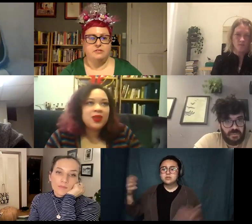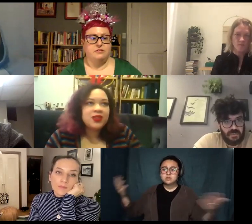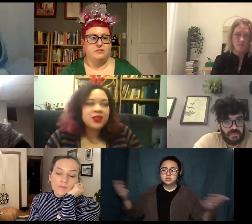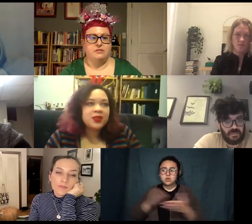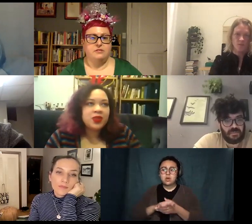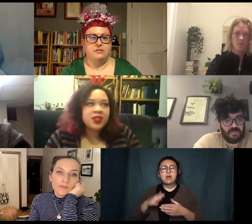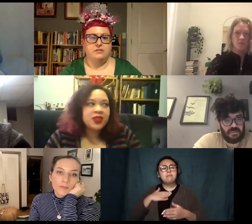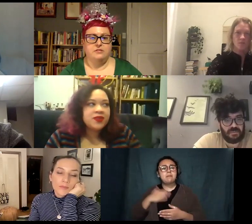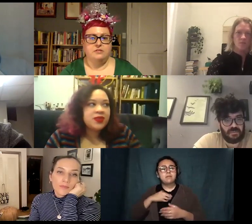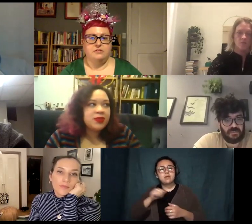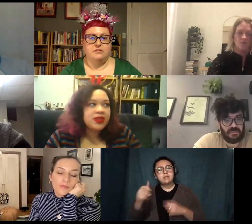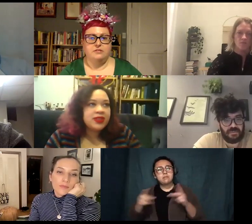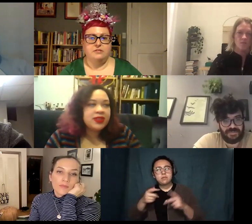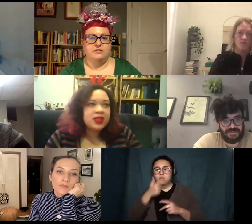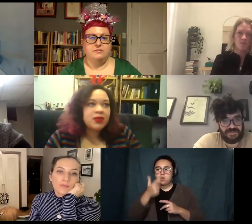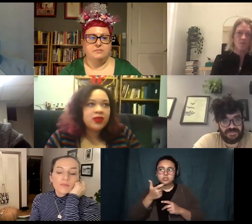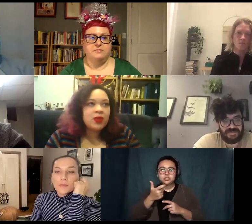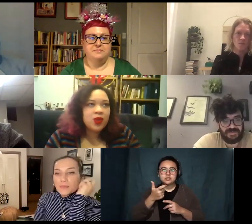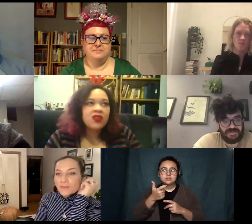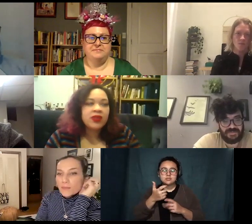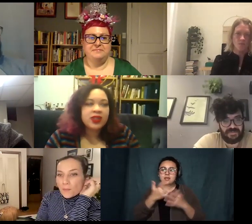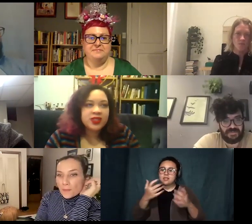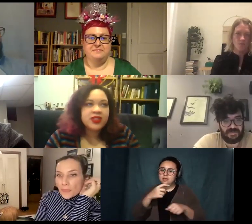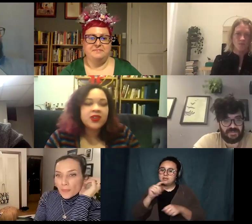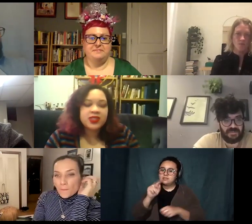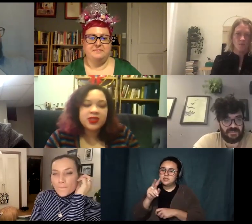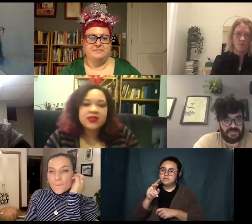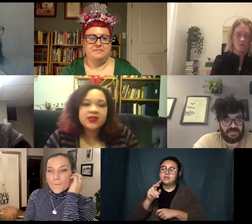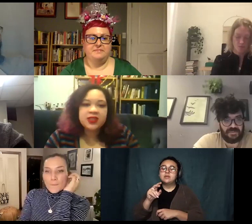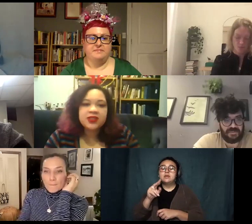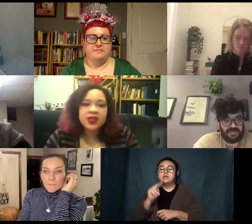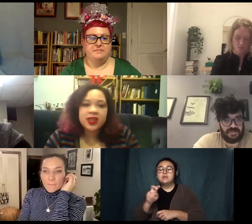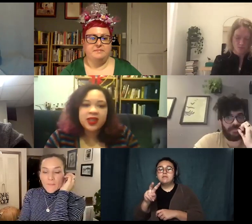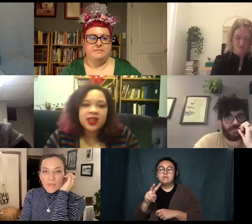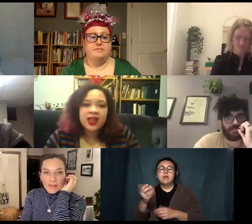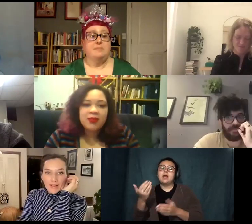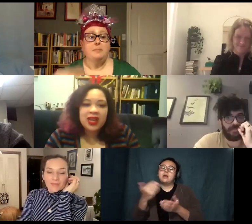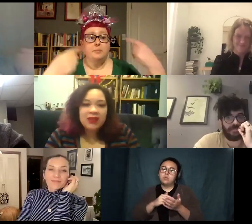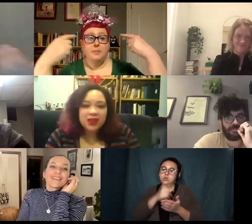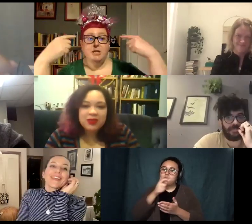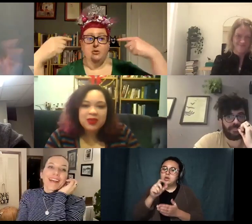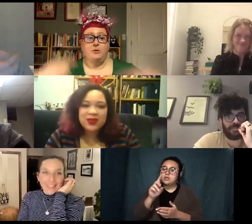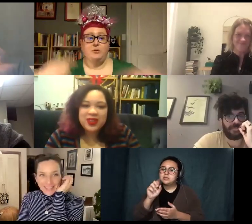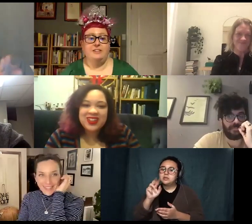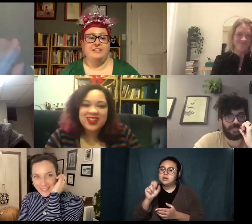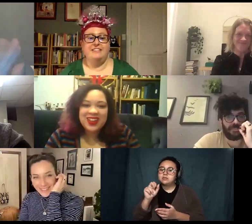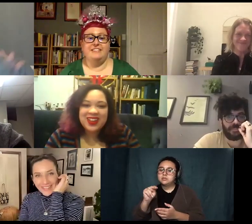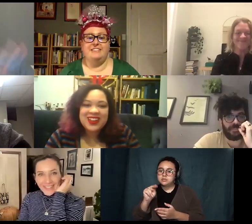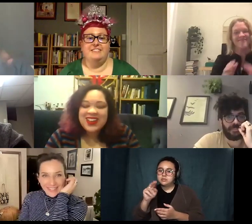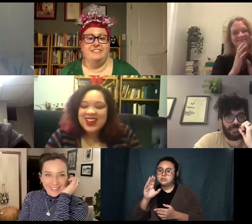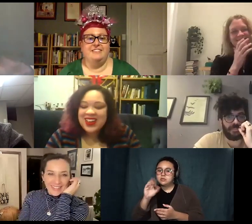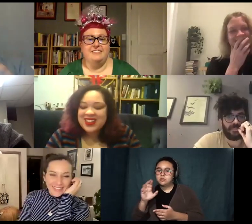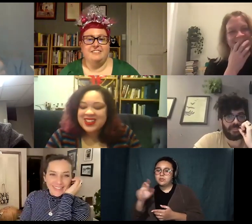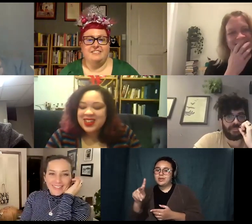everyone else has also been watching a lot of tv because in the month of November I re-watched the entire series of Dawson's Creek um but I have also been reading a lot